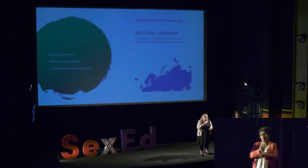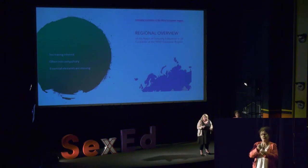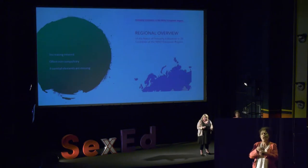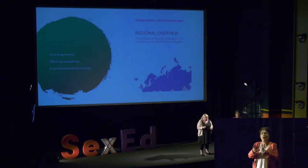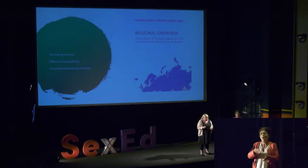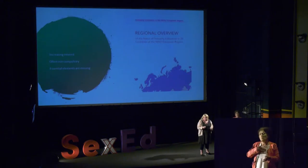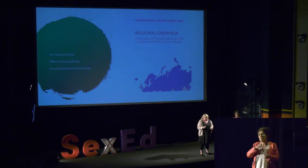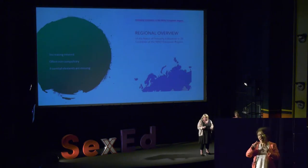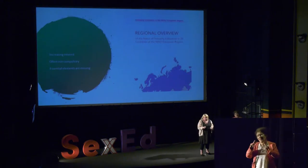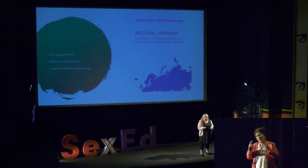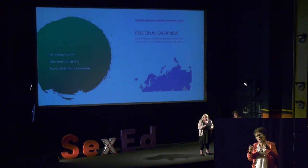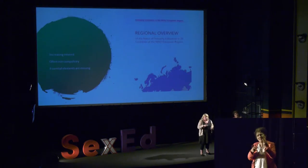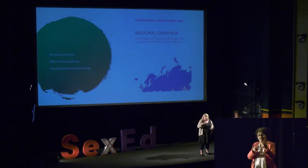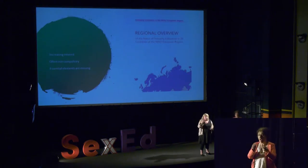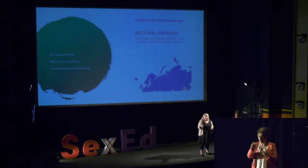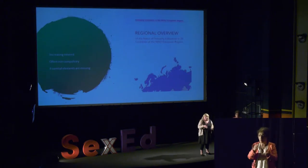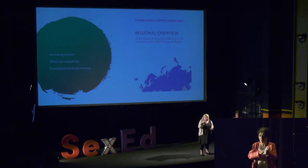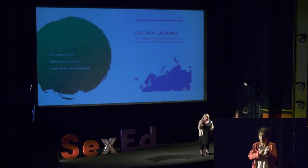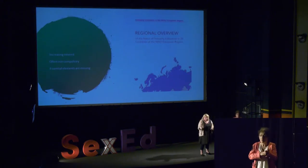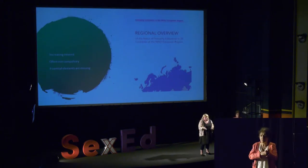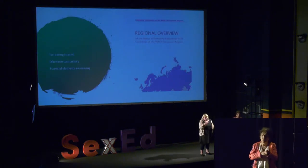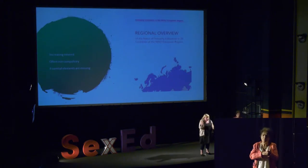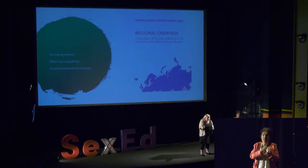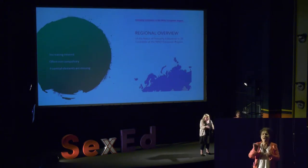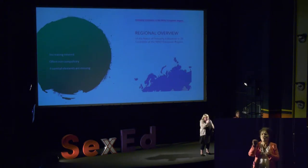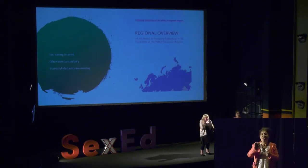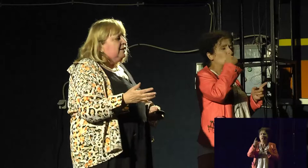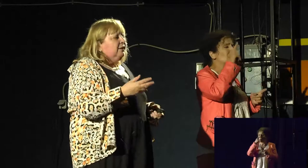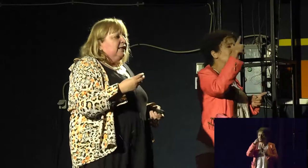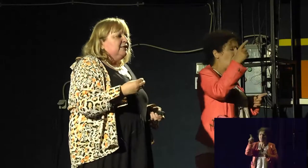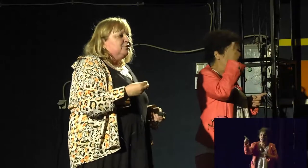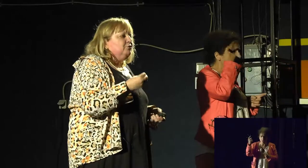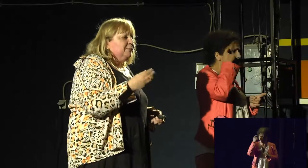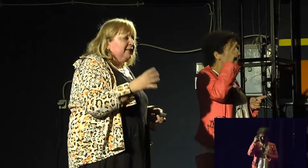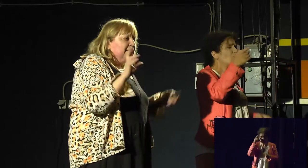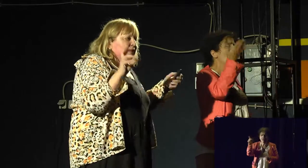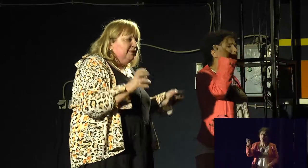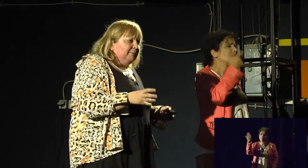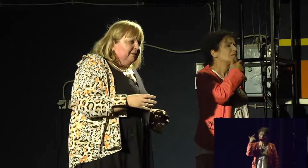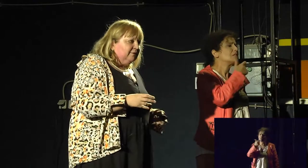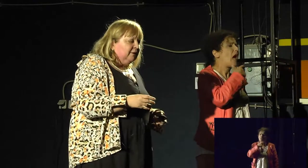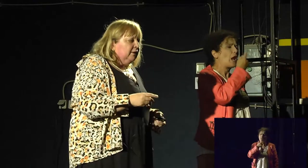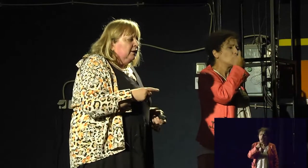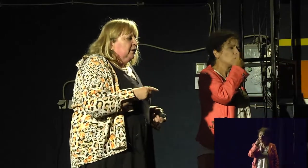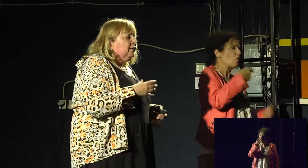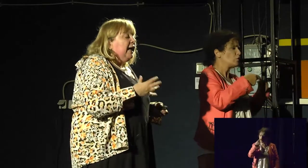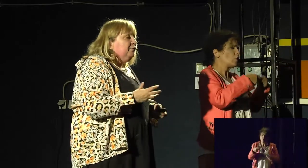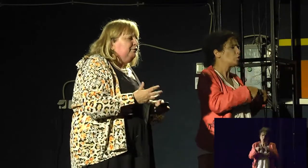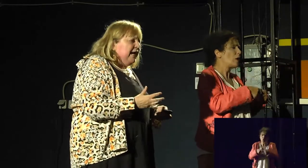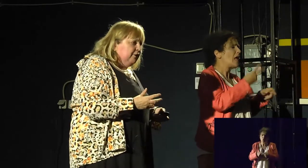that. One is Estonia. You know, when the Soviet Union stopped, you know, and Estonia became independent,